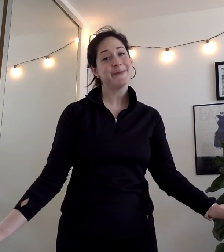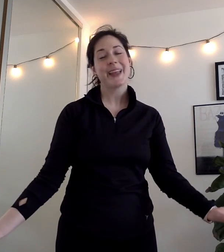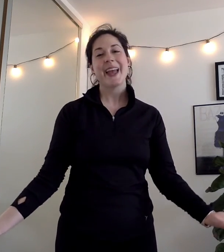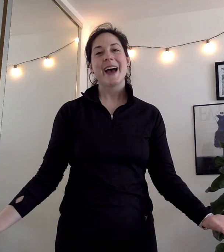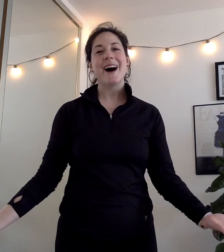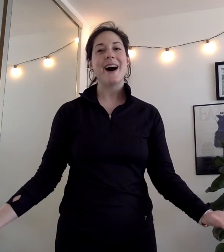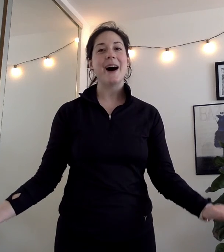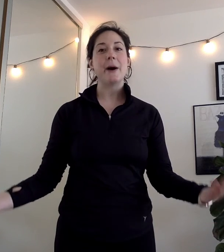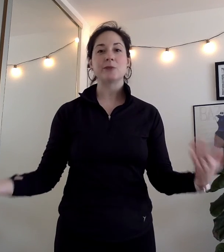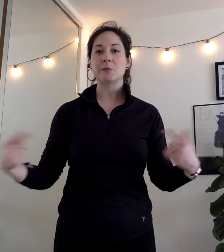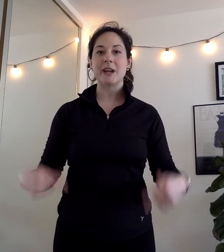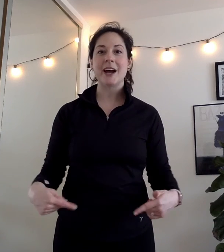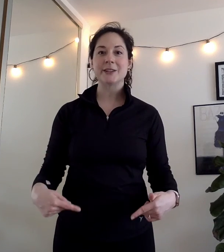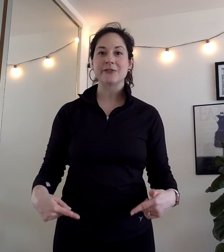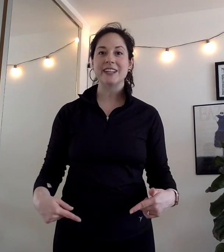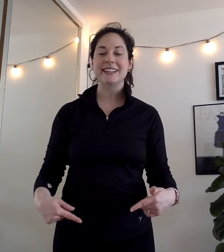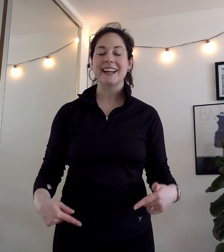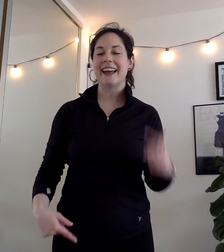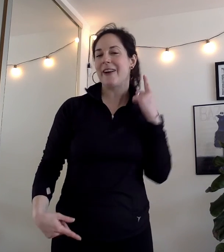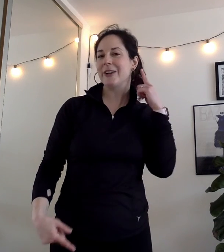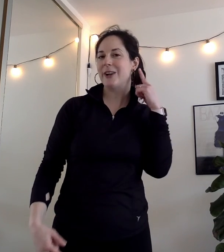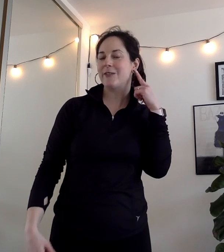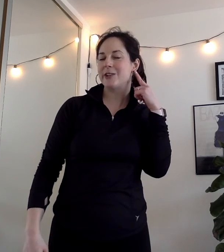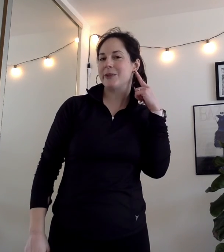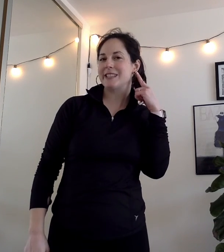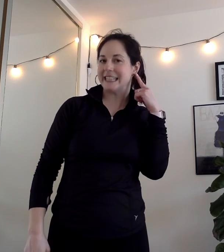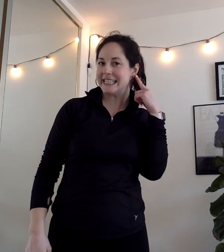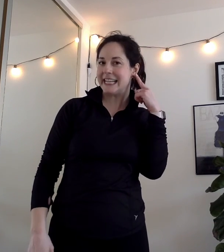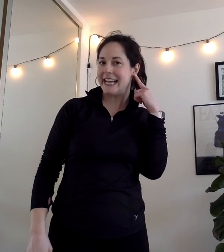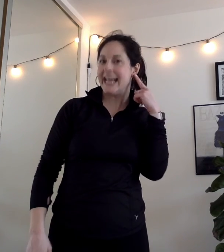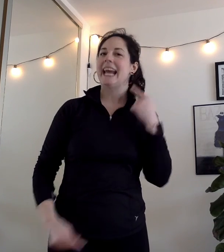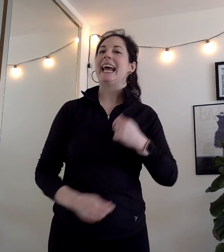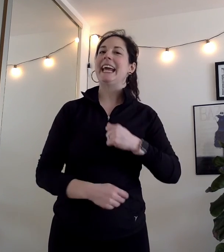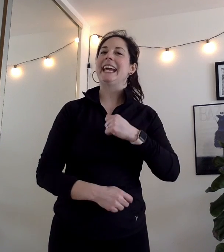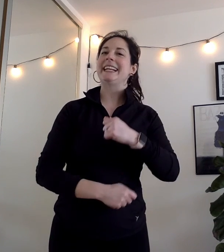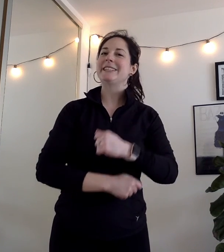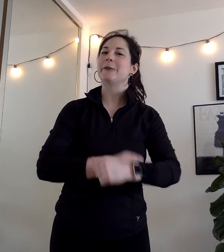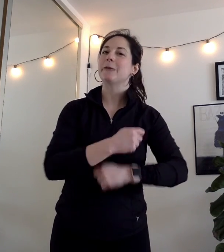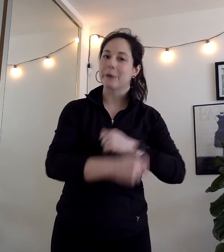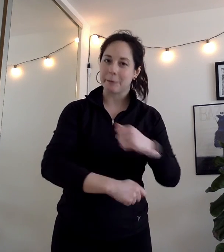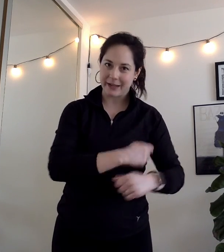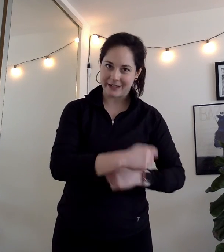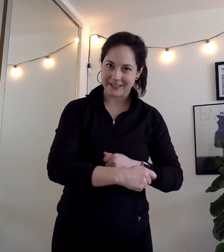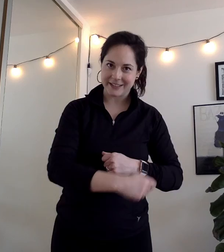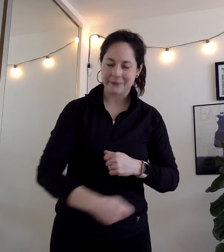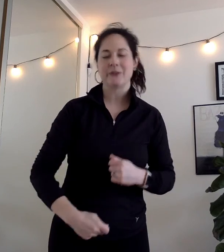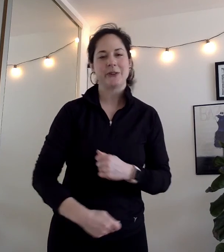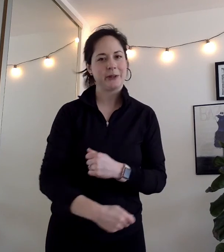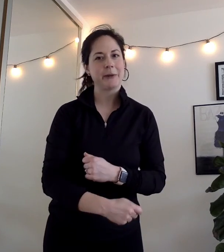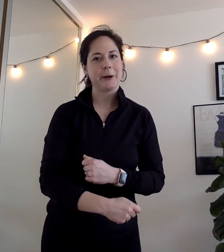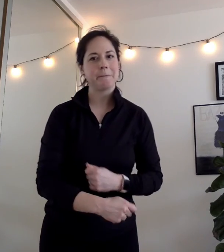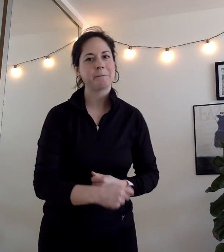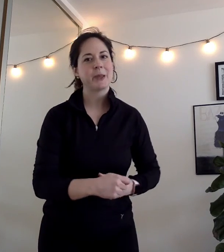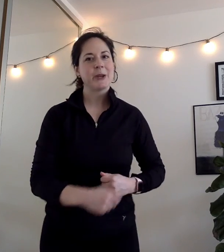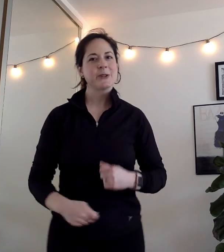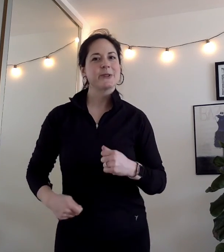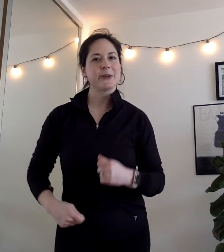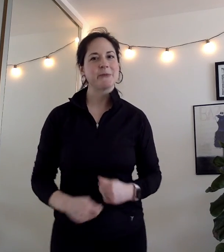so be on your feet and all you have to do is listen and repeat so here we go start to